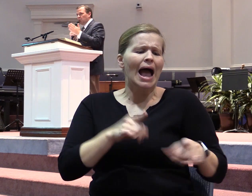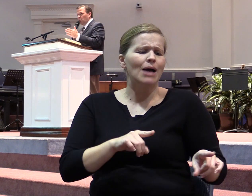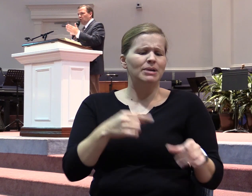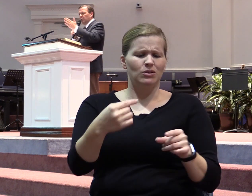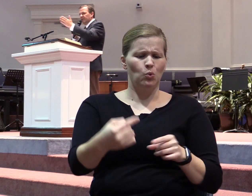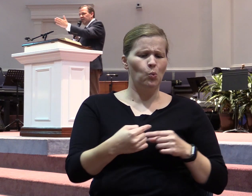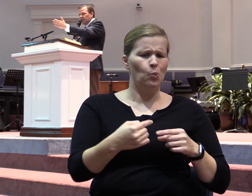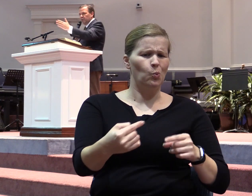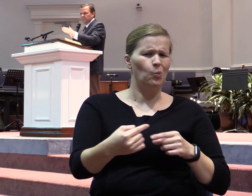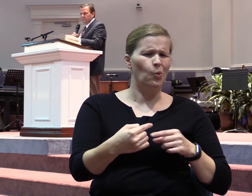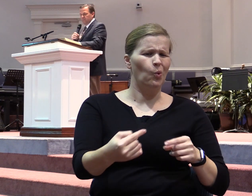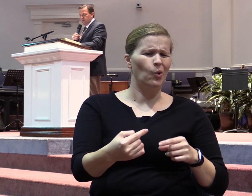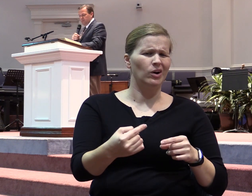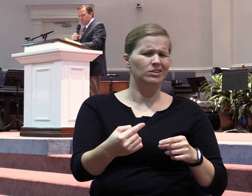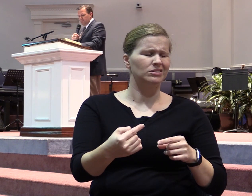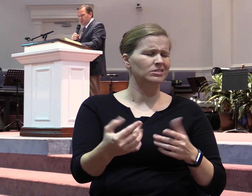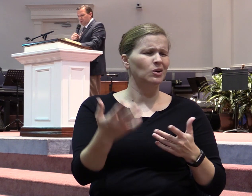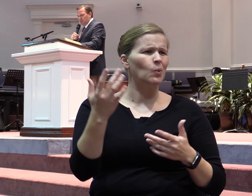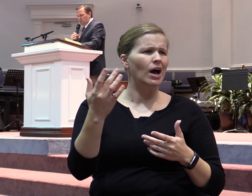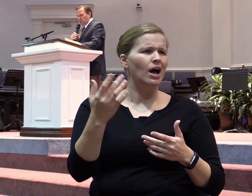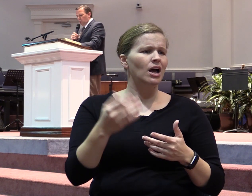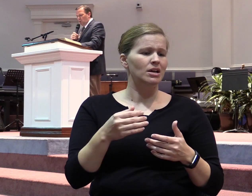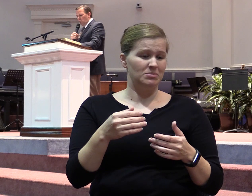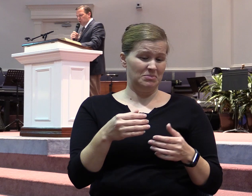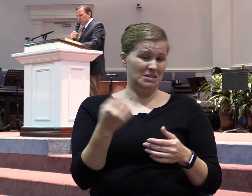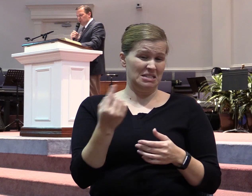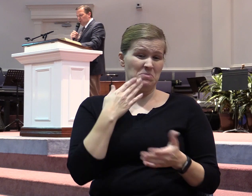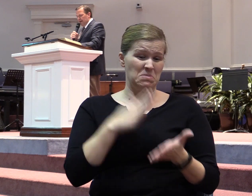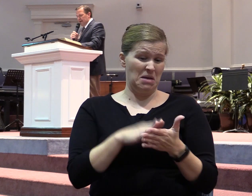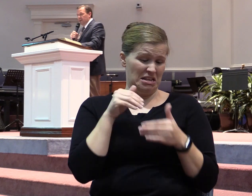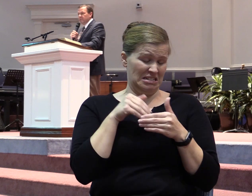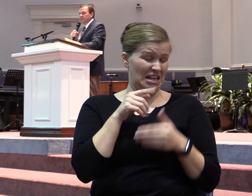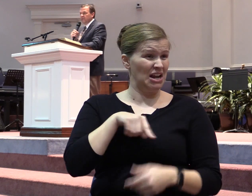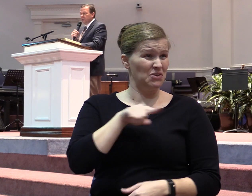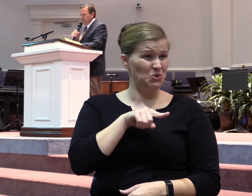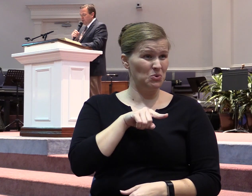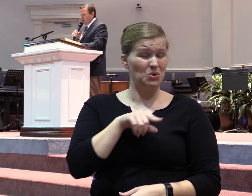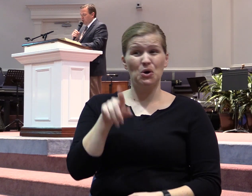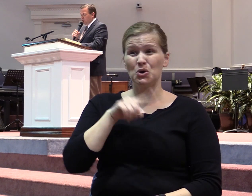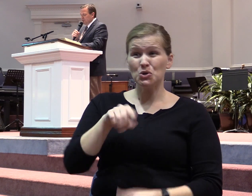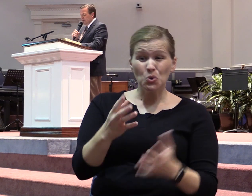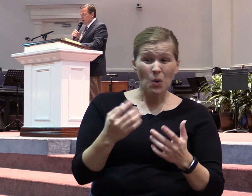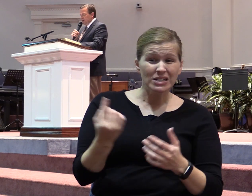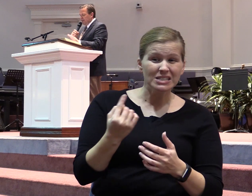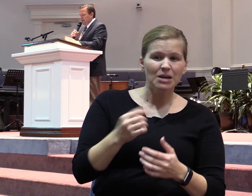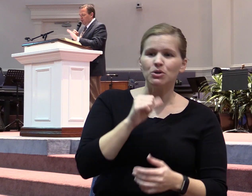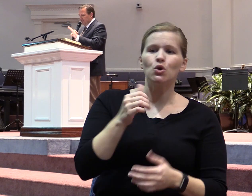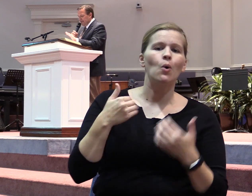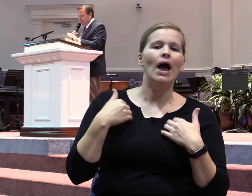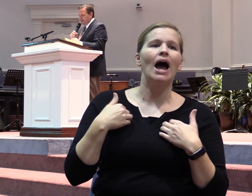war within you? You want what you don't have so you scheme and kill to get it.